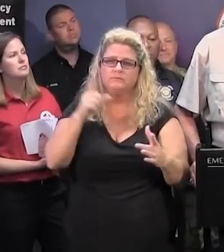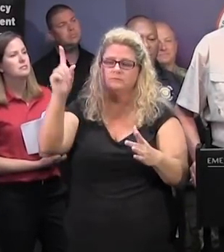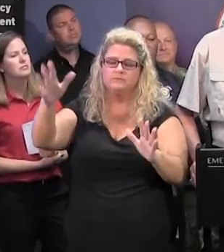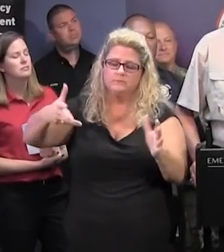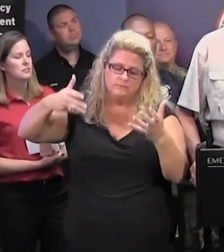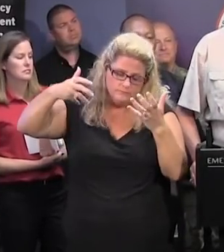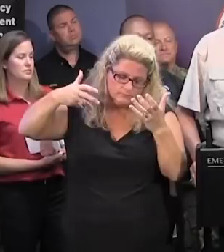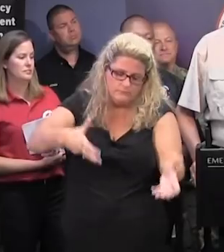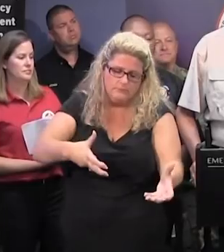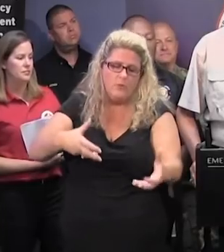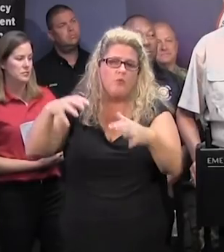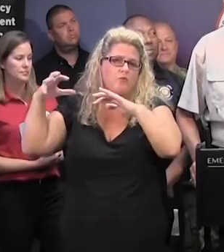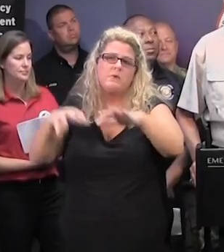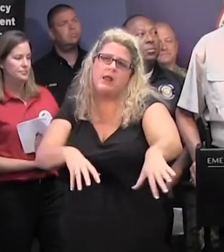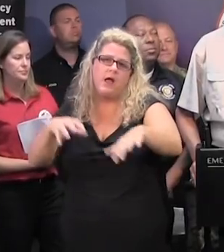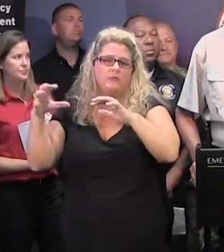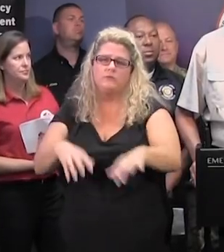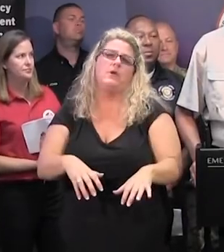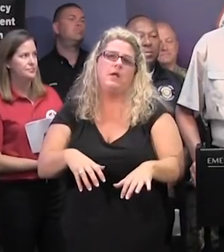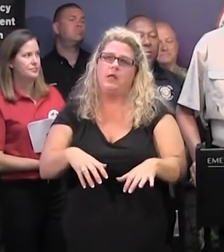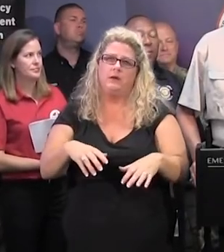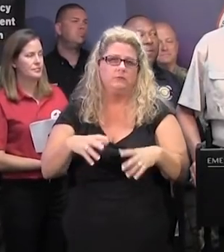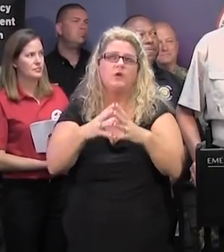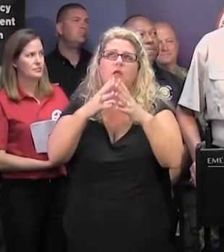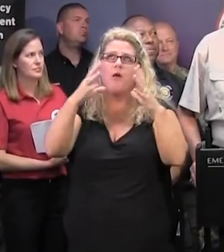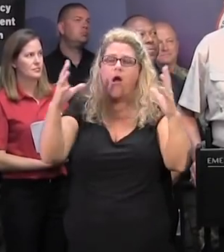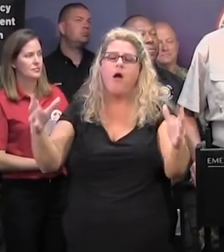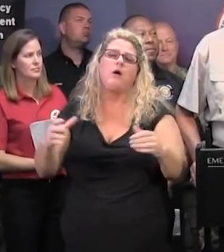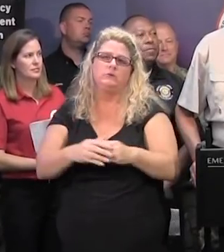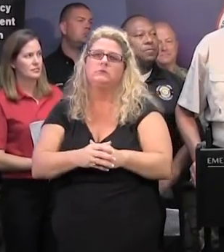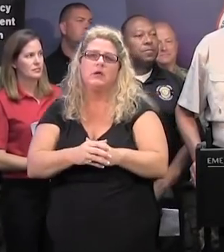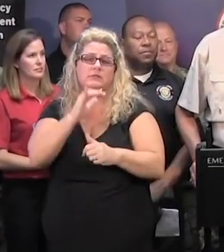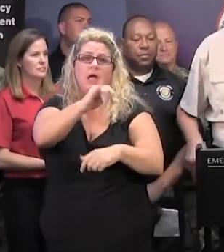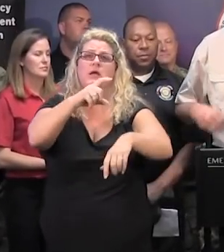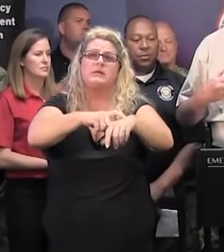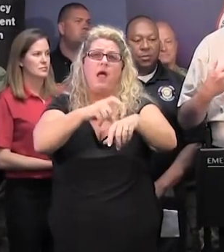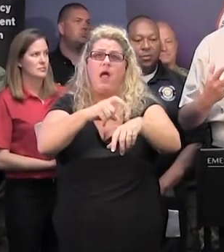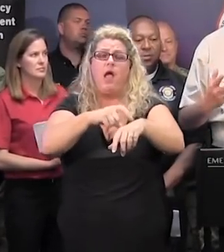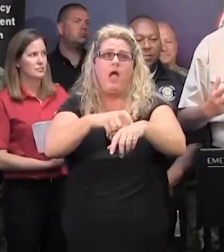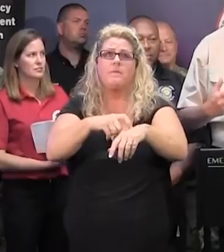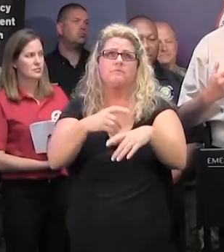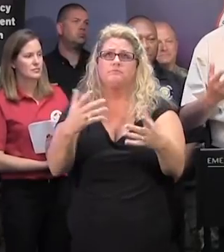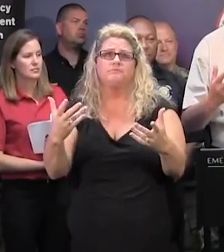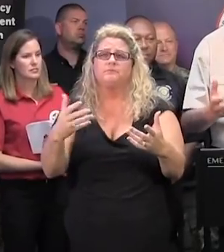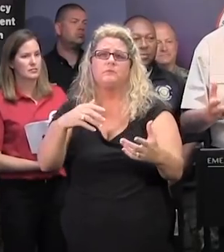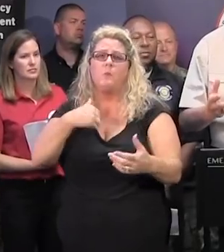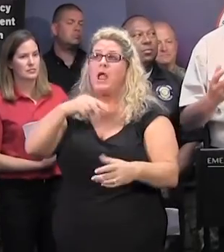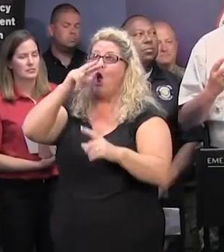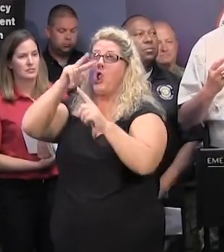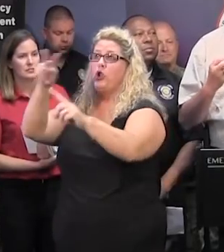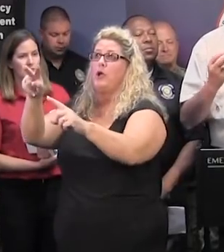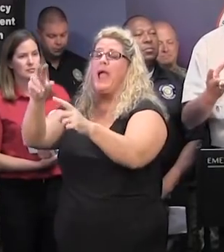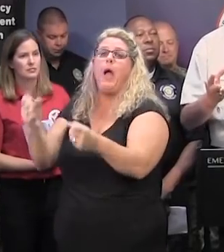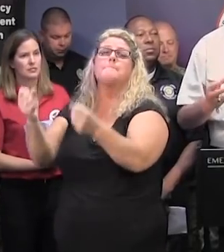rain that fell. Much of the rain prognosis at that time, we weren't looking at the amount of rain that